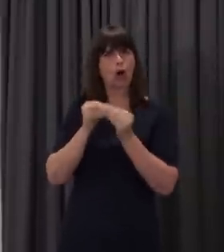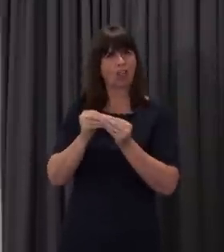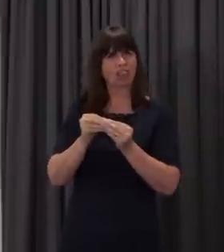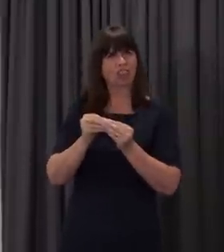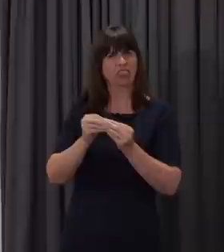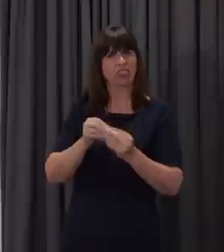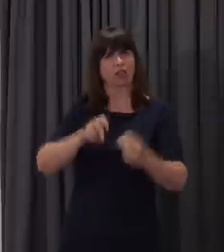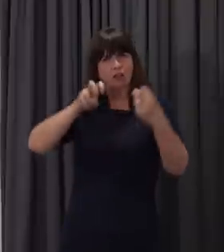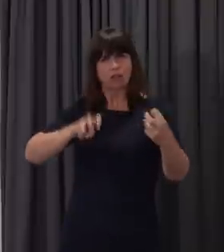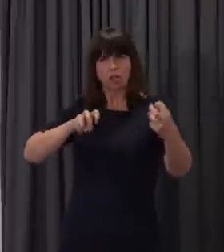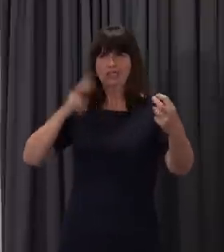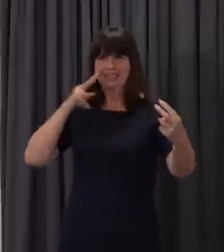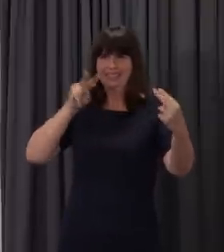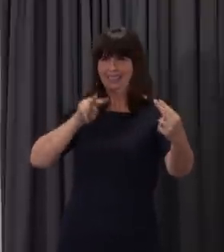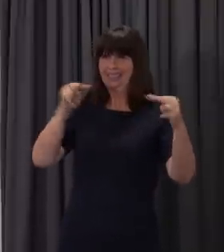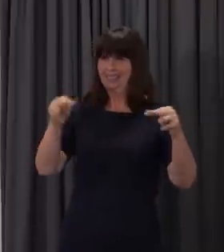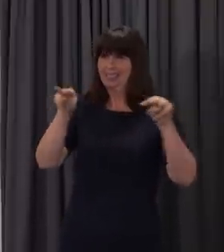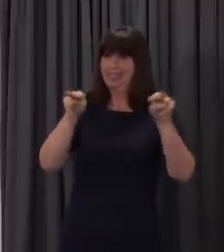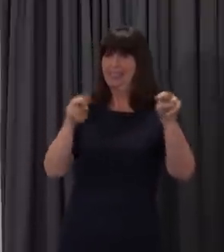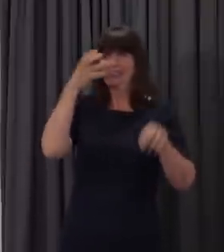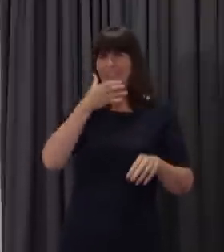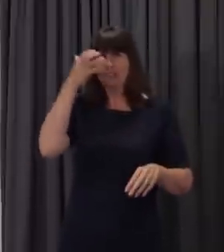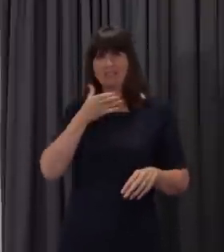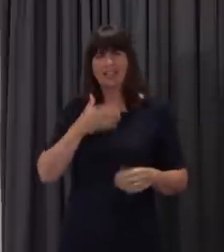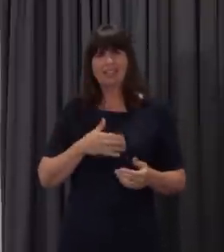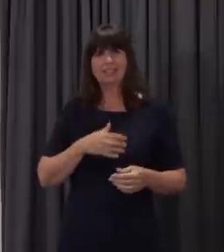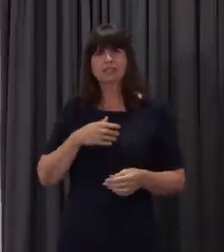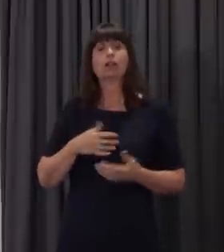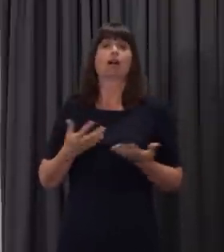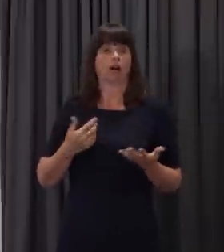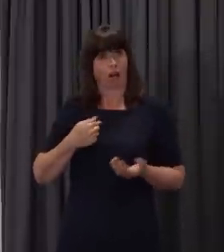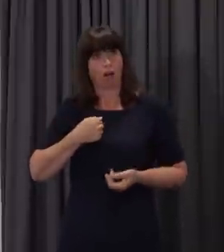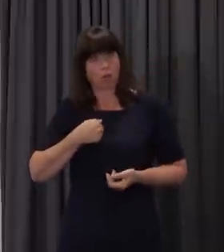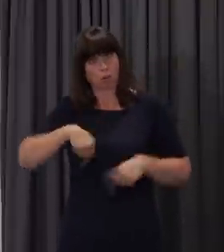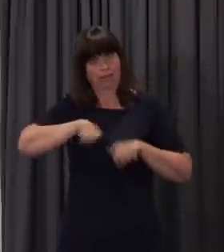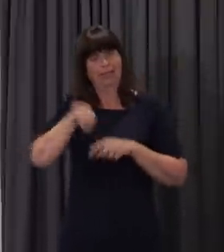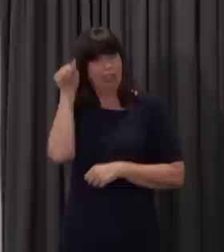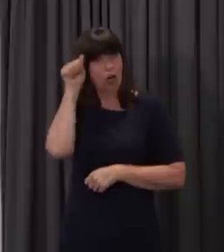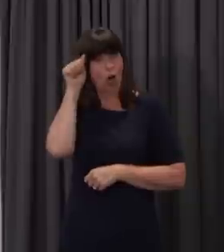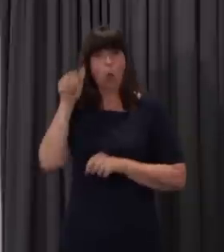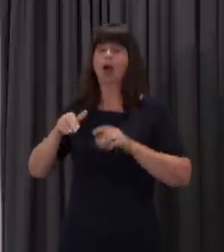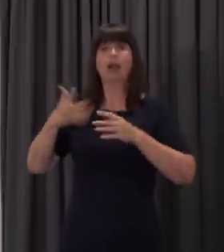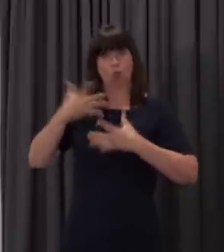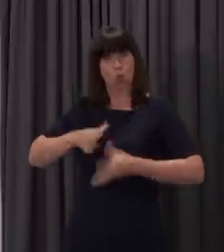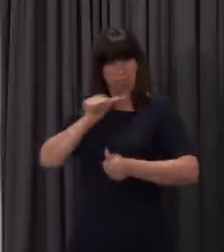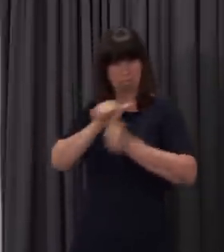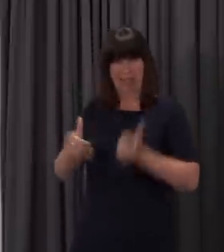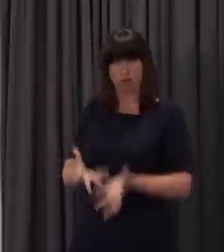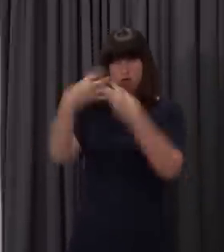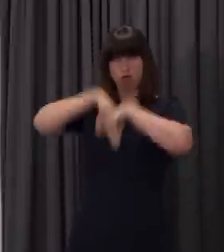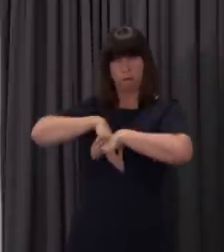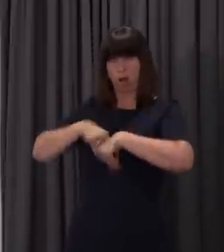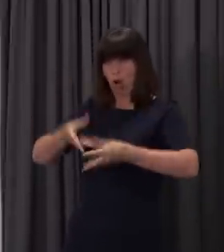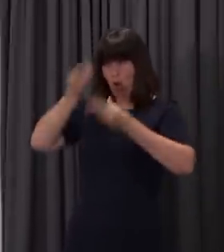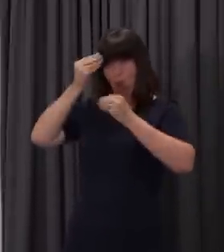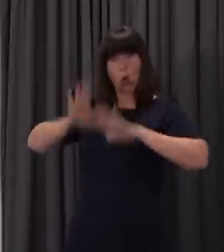being in front of their members. As I said in answer to Bethan, we know that online learning works best when it